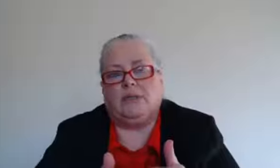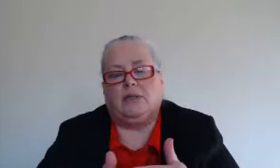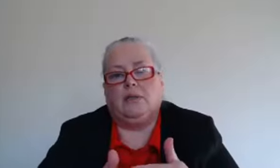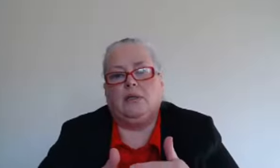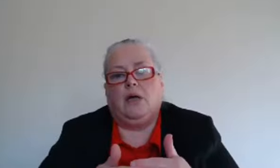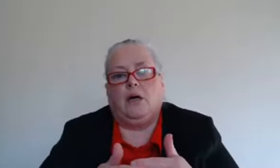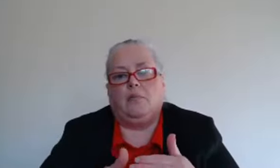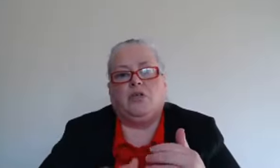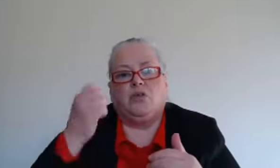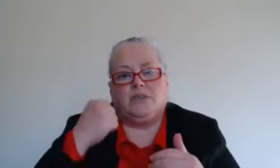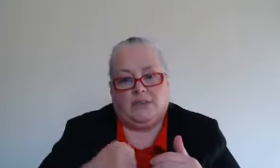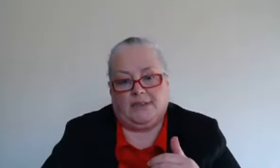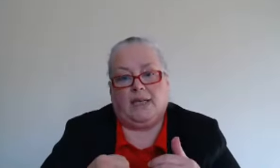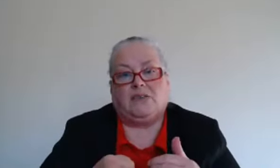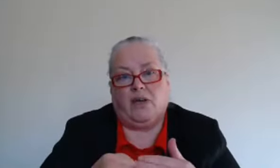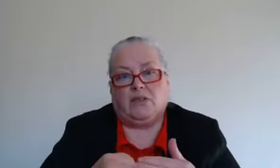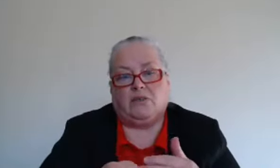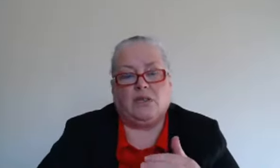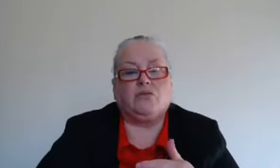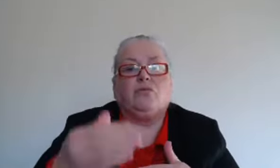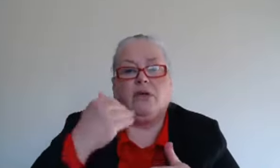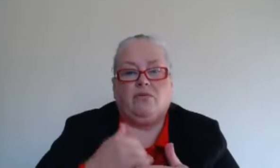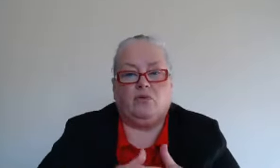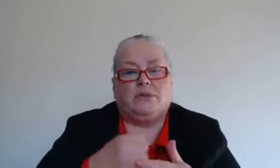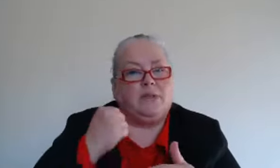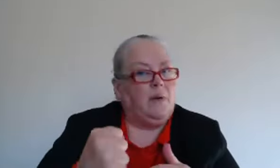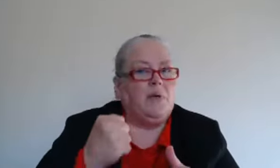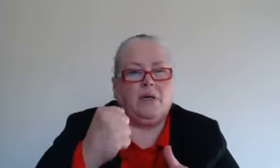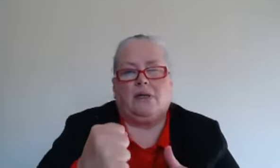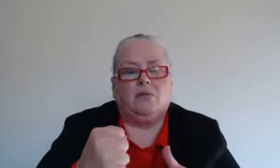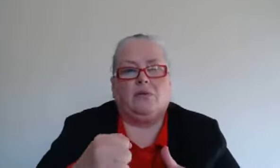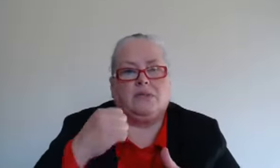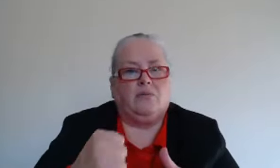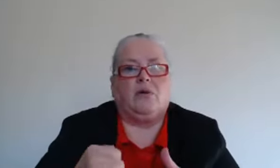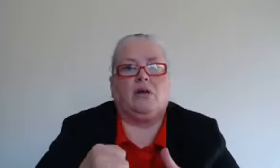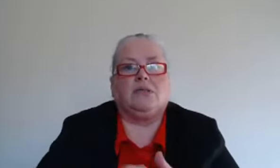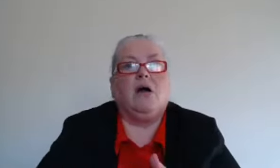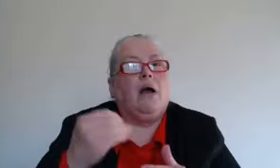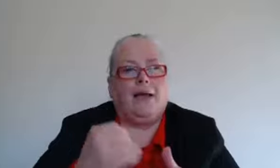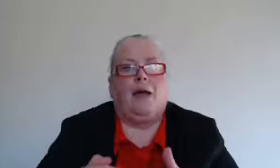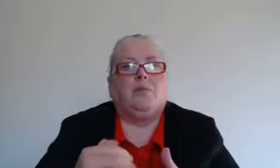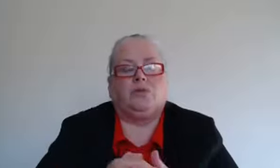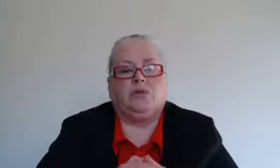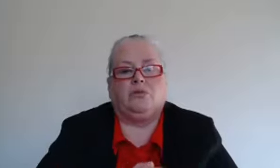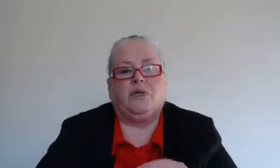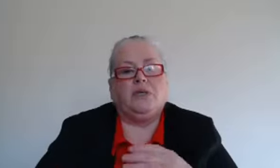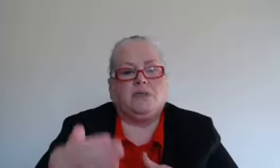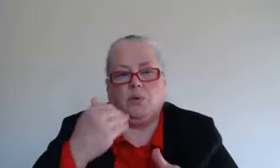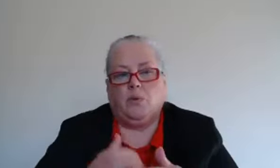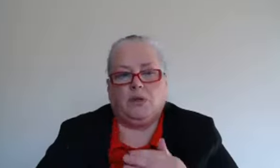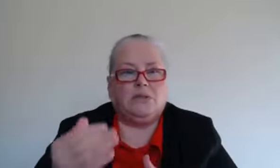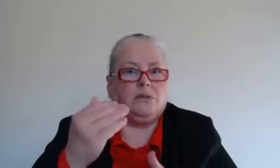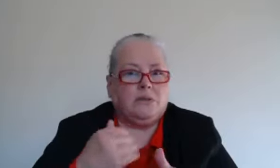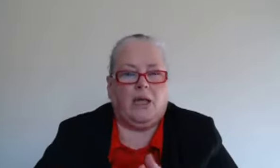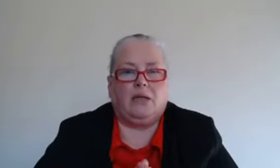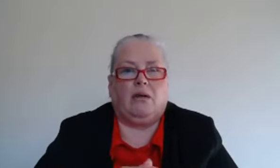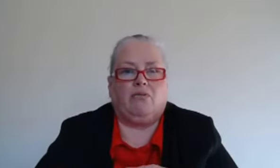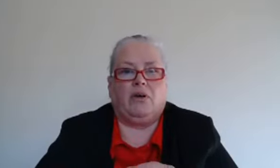your success factor that's reinforcing yep I can do this I've got it I am good enough so we want to take that fear